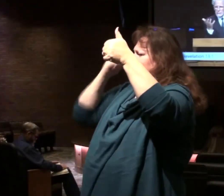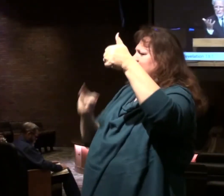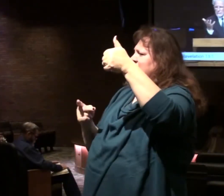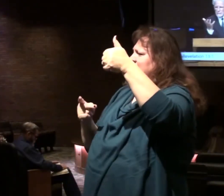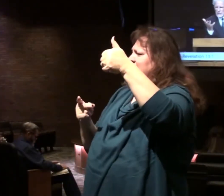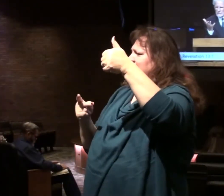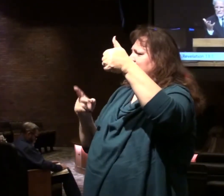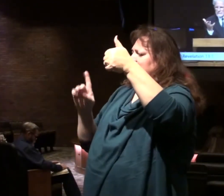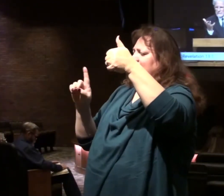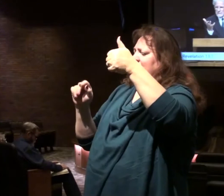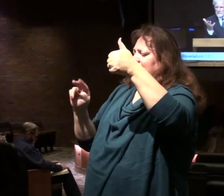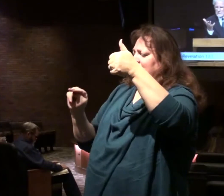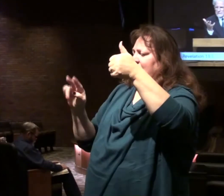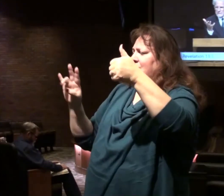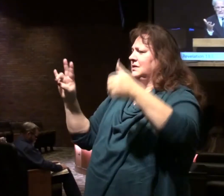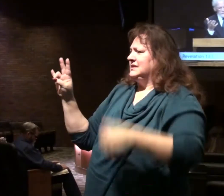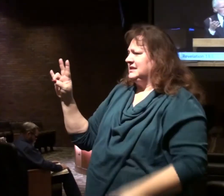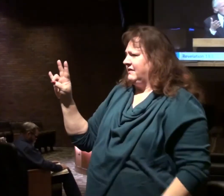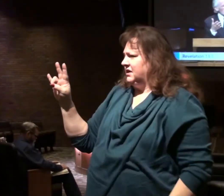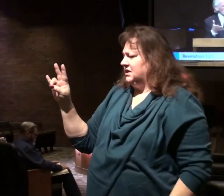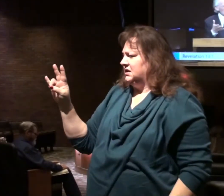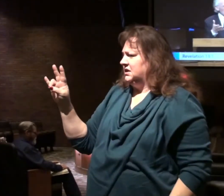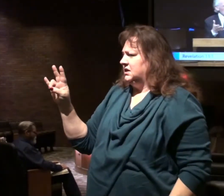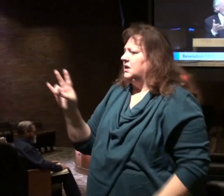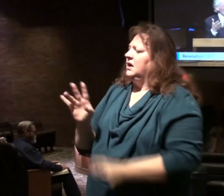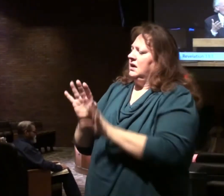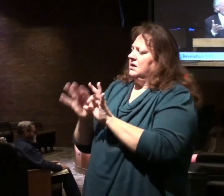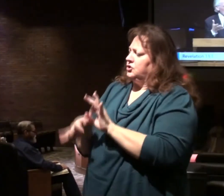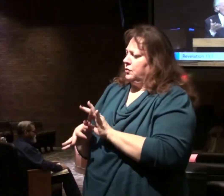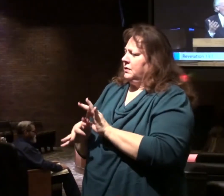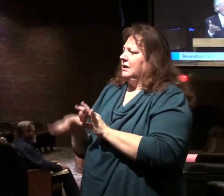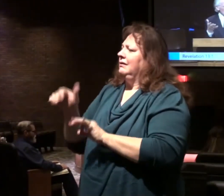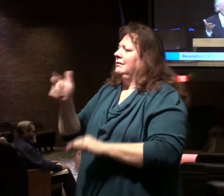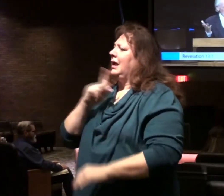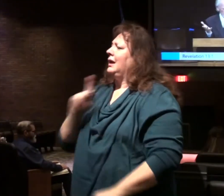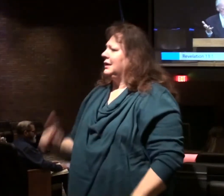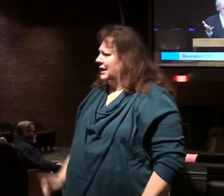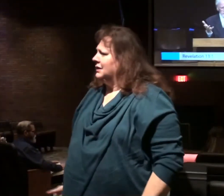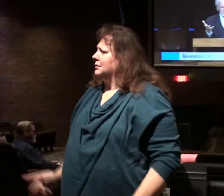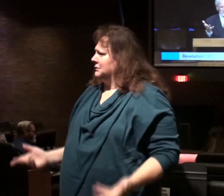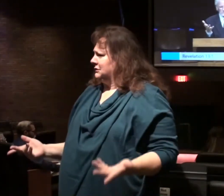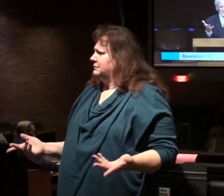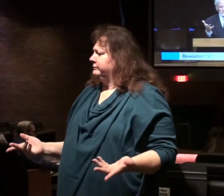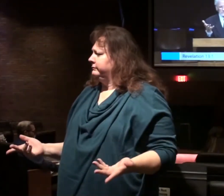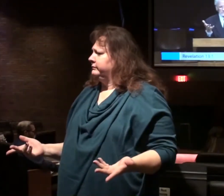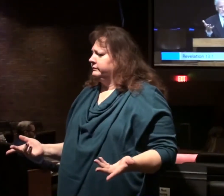Daniel chapter 7. They were interpreted for us as ten kings or kingdoms